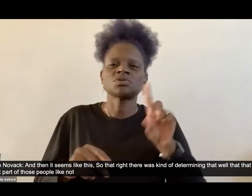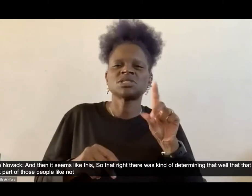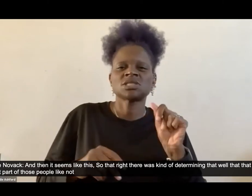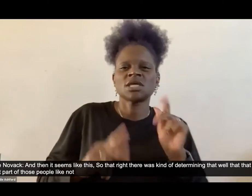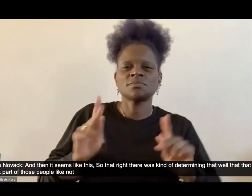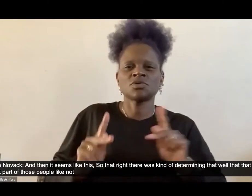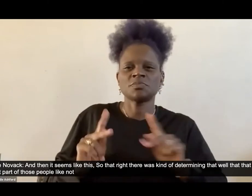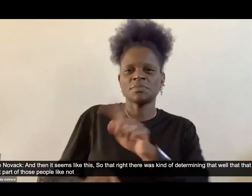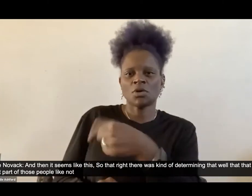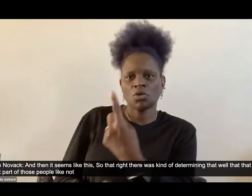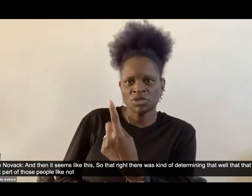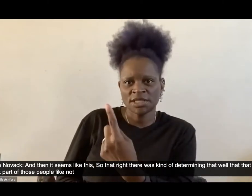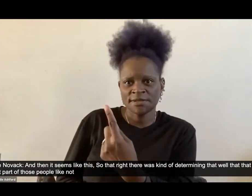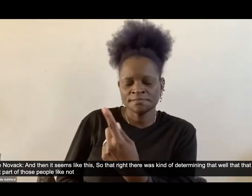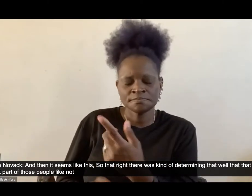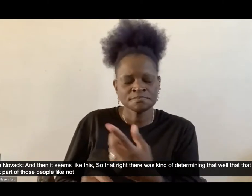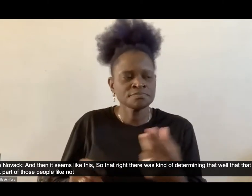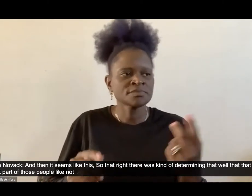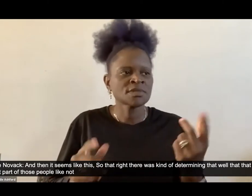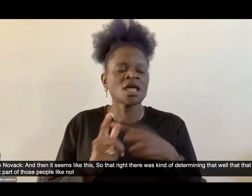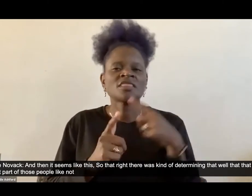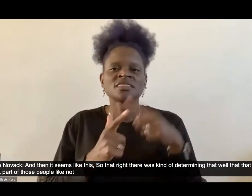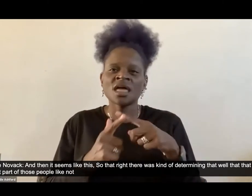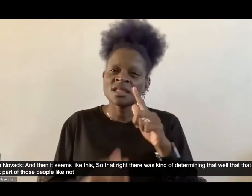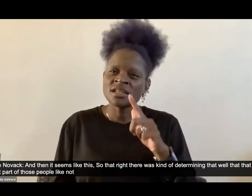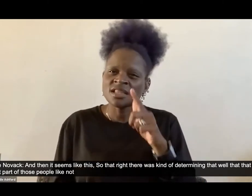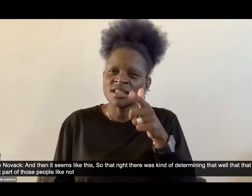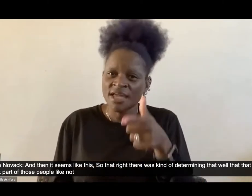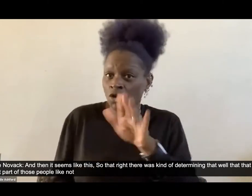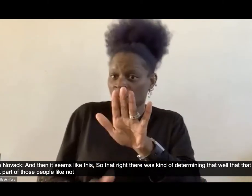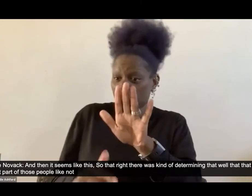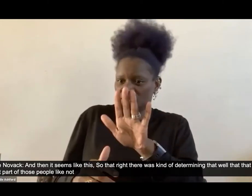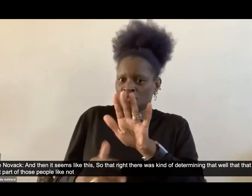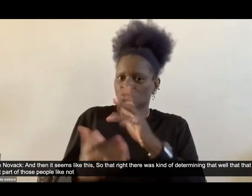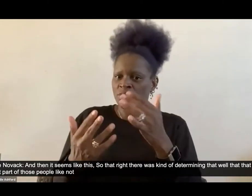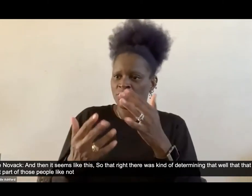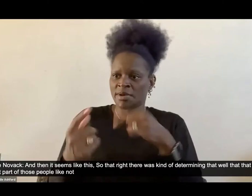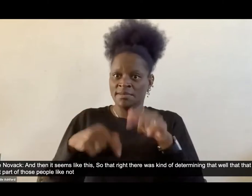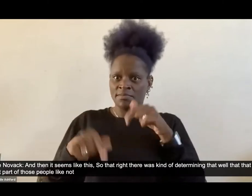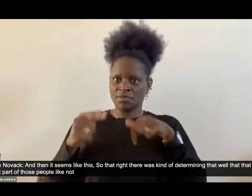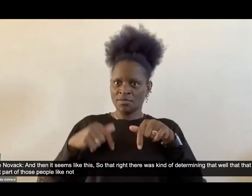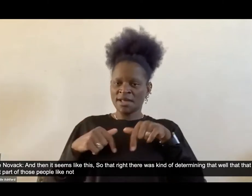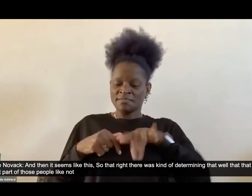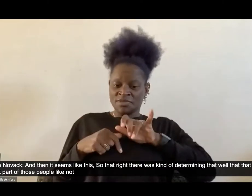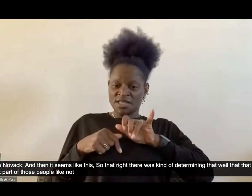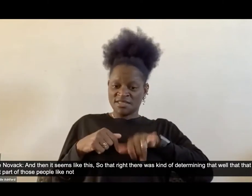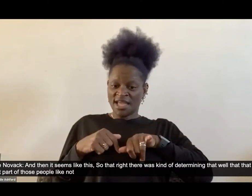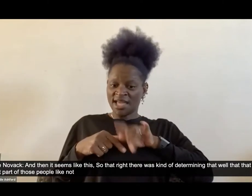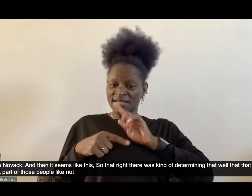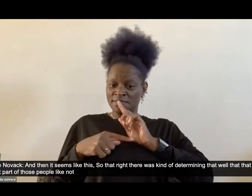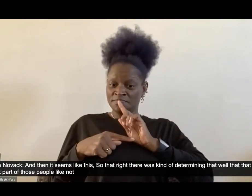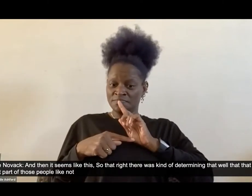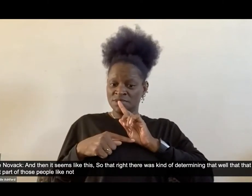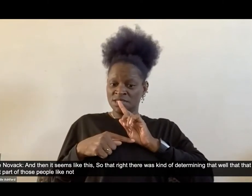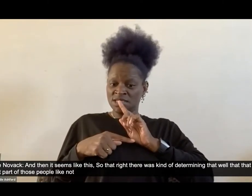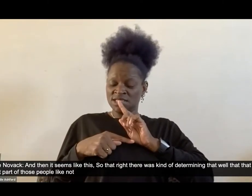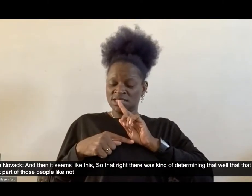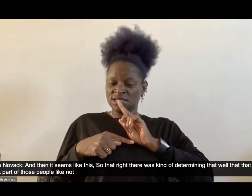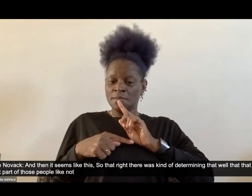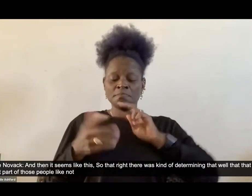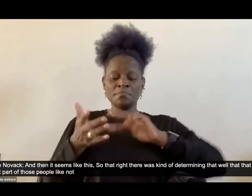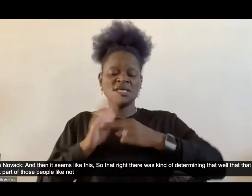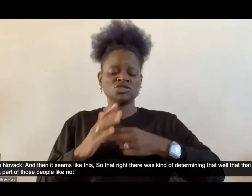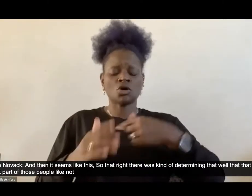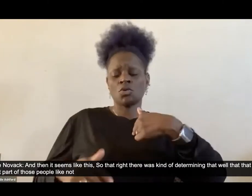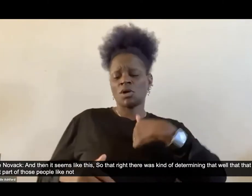then it seemed like, um, so that right there was kind of determining that, well, that, that group of people, I'm not part of those